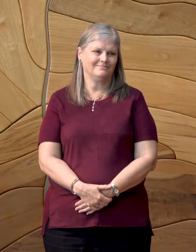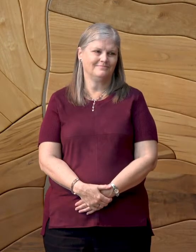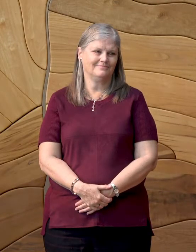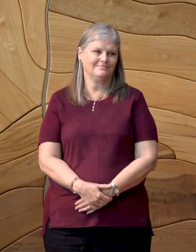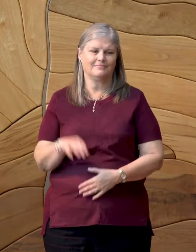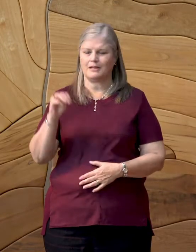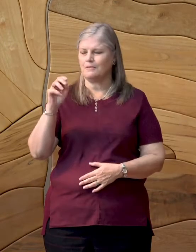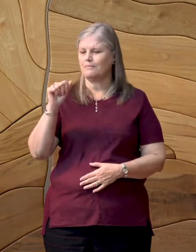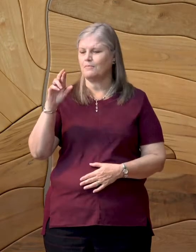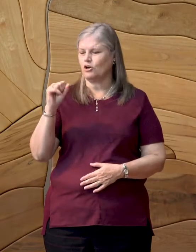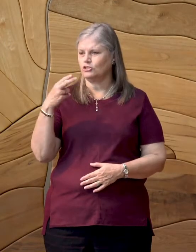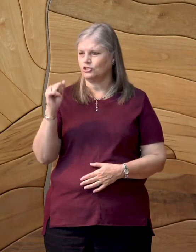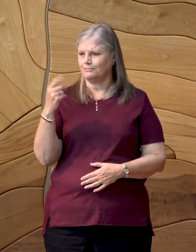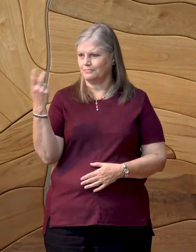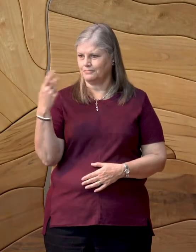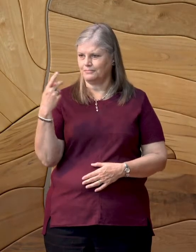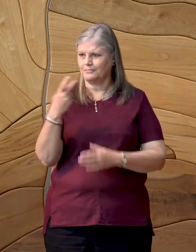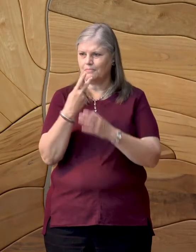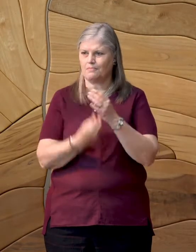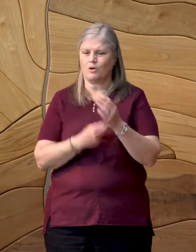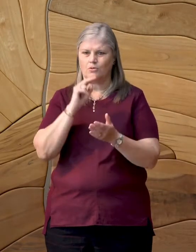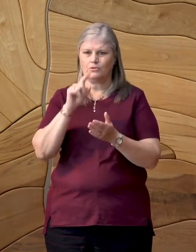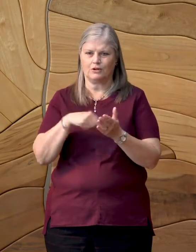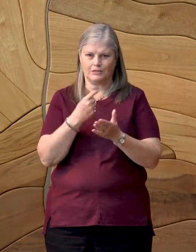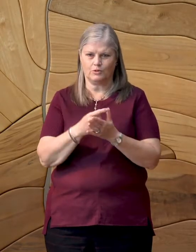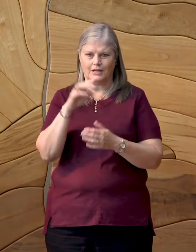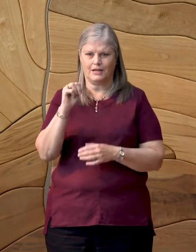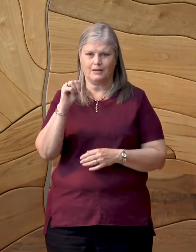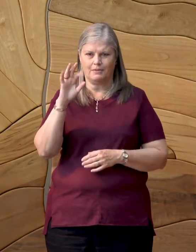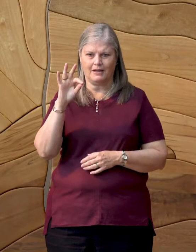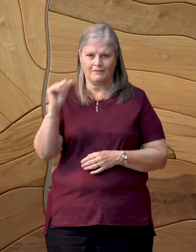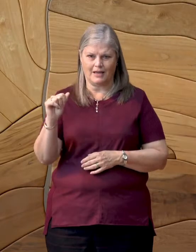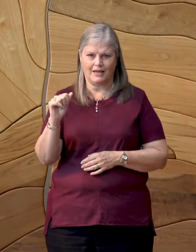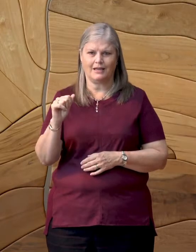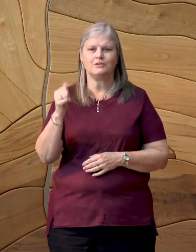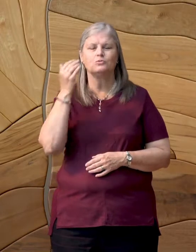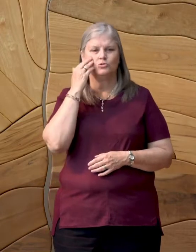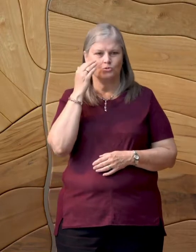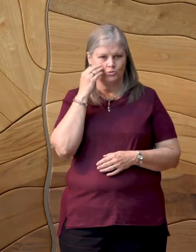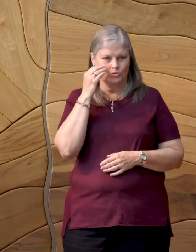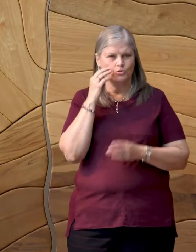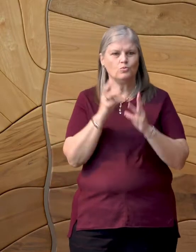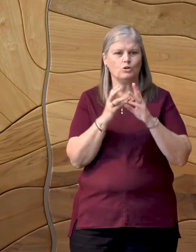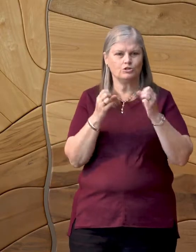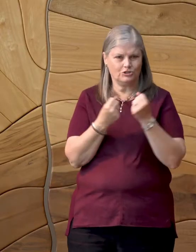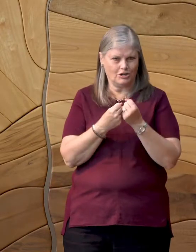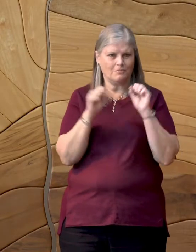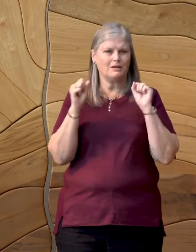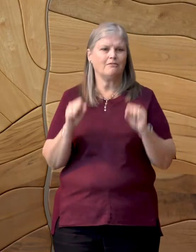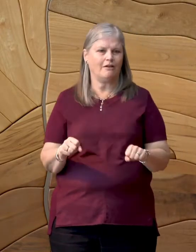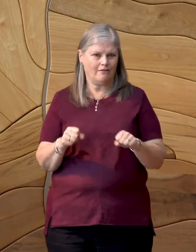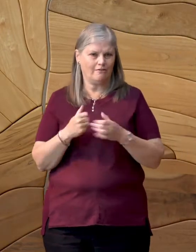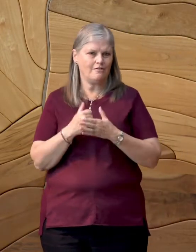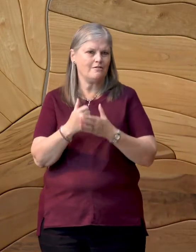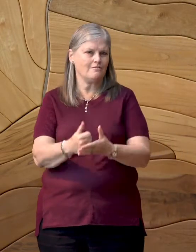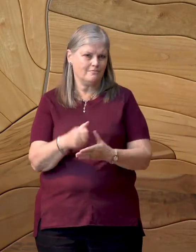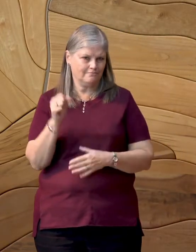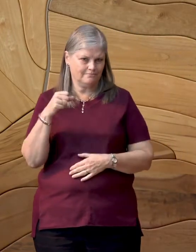Marcia and I had both graduated from MFA programs and knew how useful the workshop model could be.